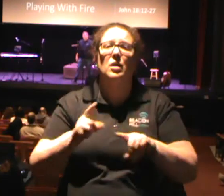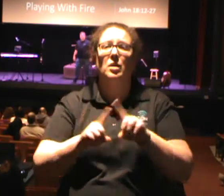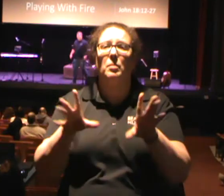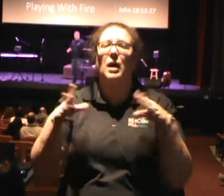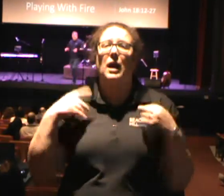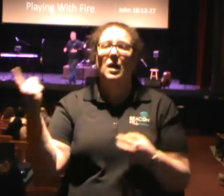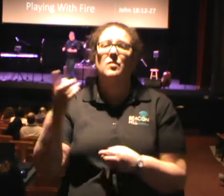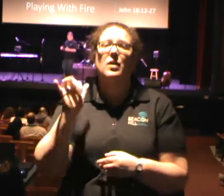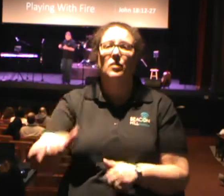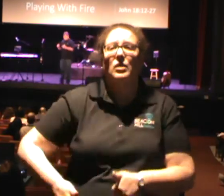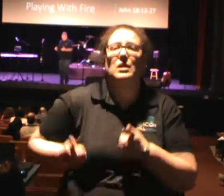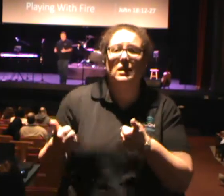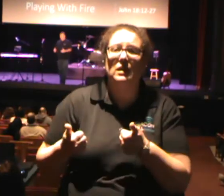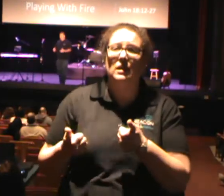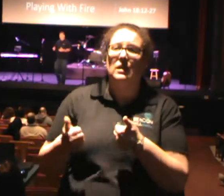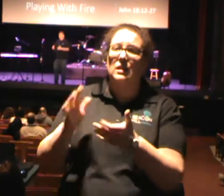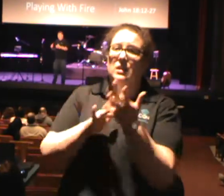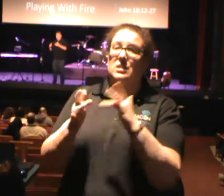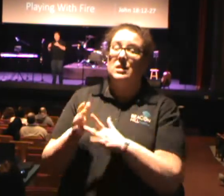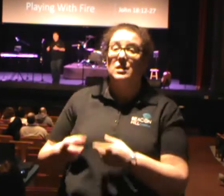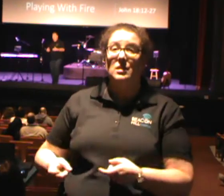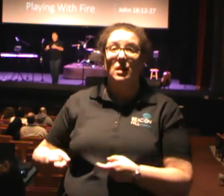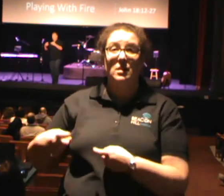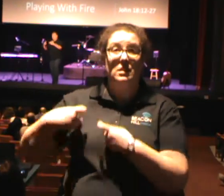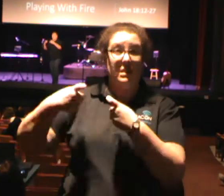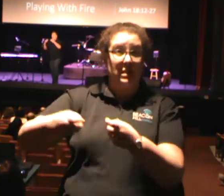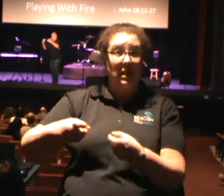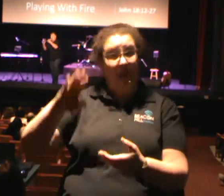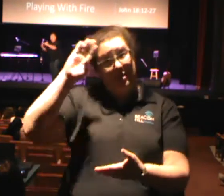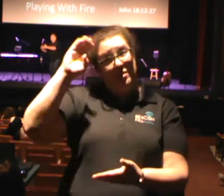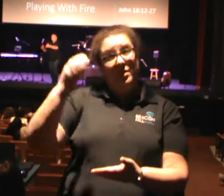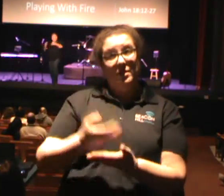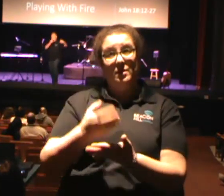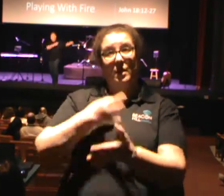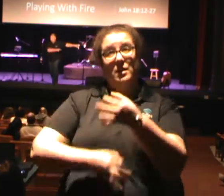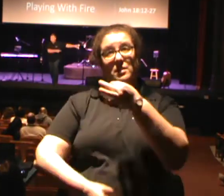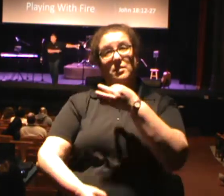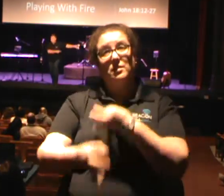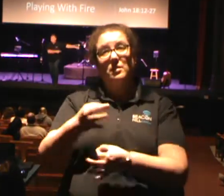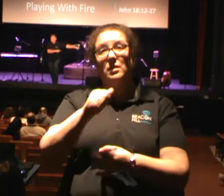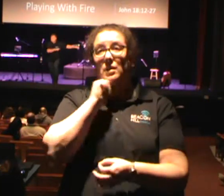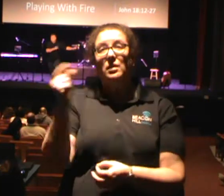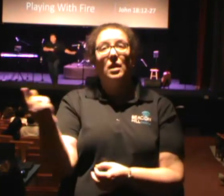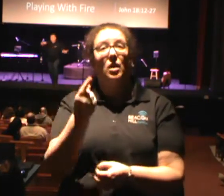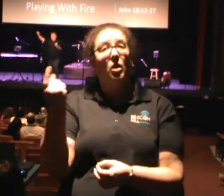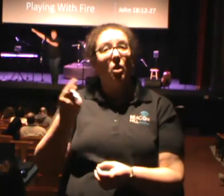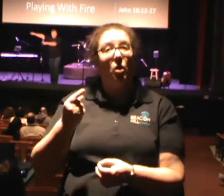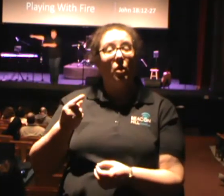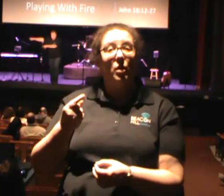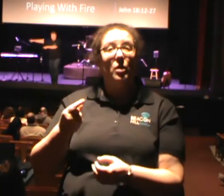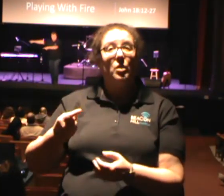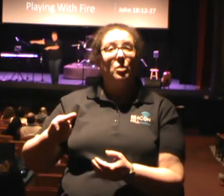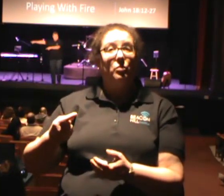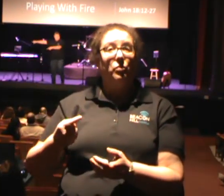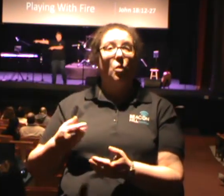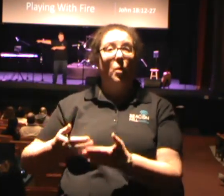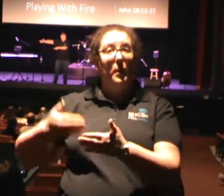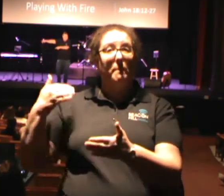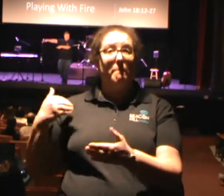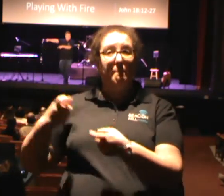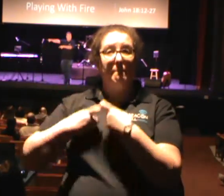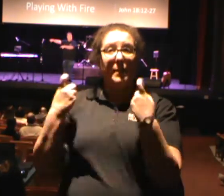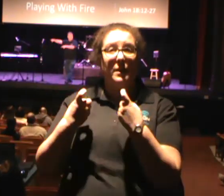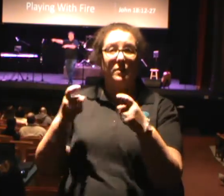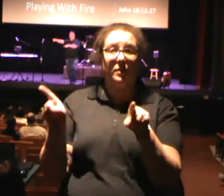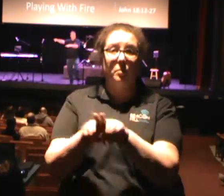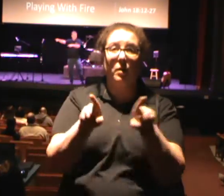life. He gave His Son as a substitute not only for your past sins, but your future sins. Isn't that a